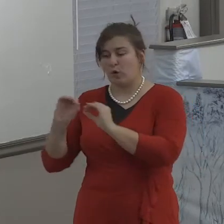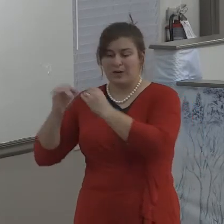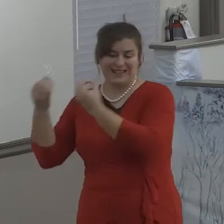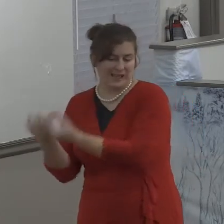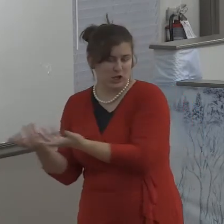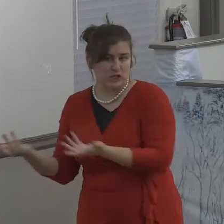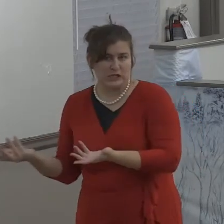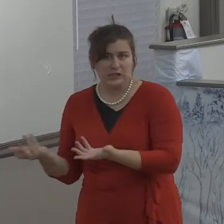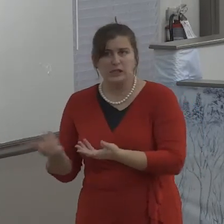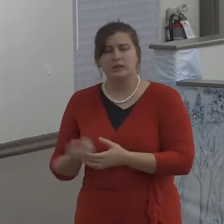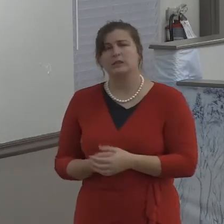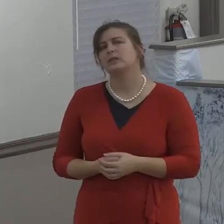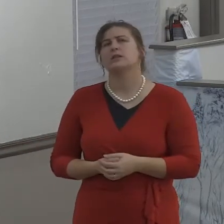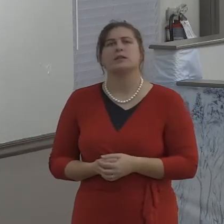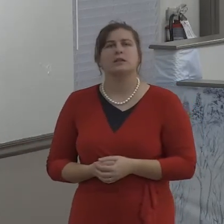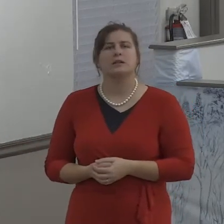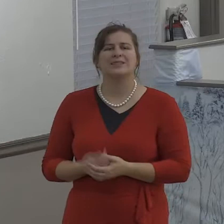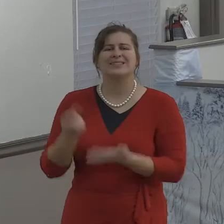off.